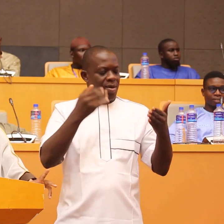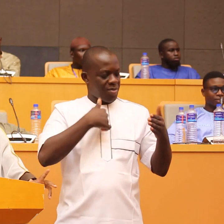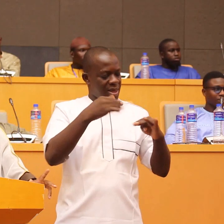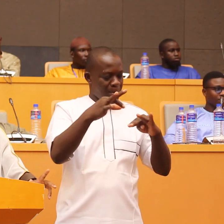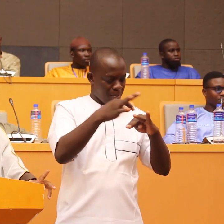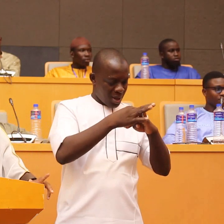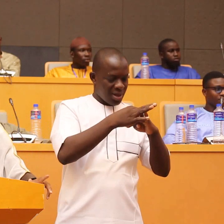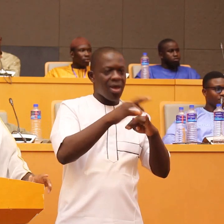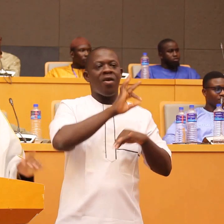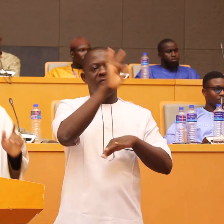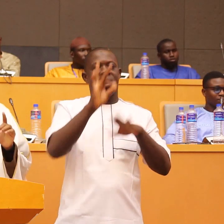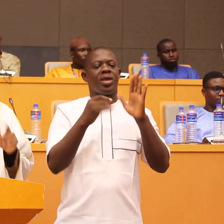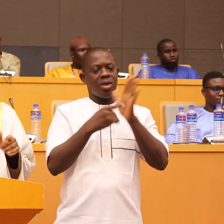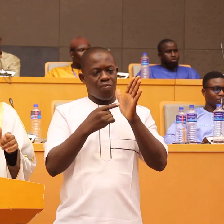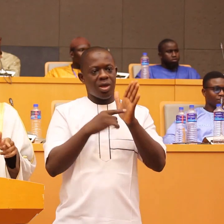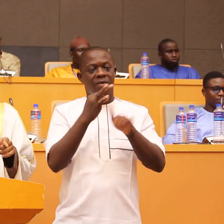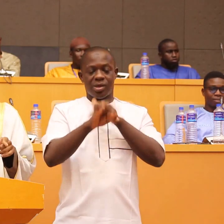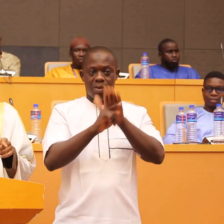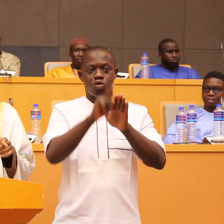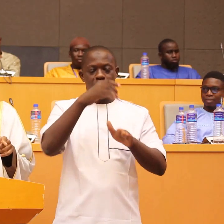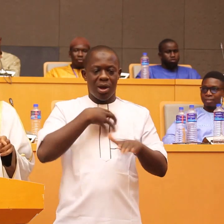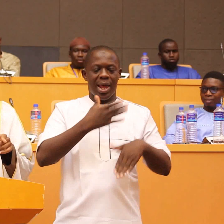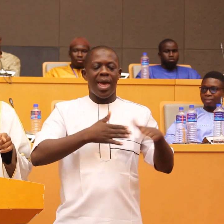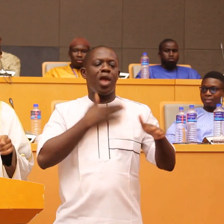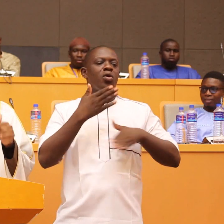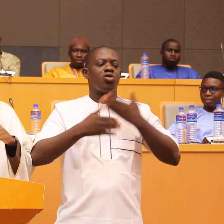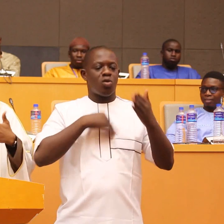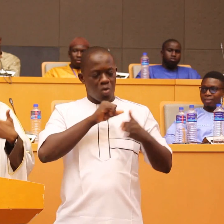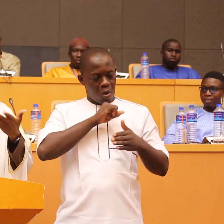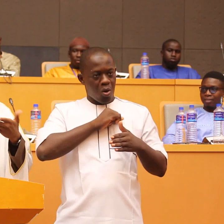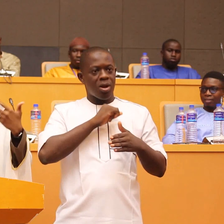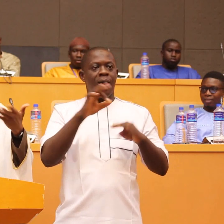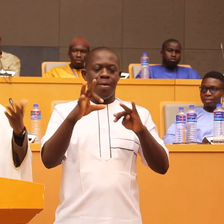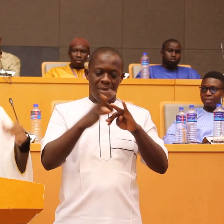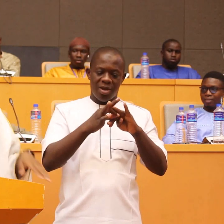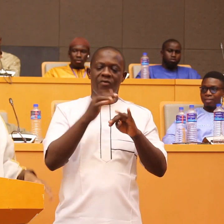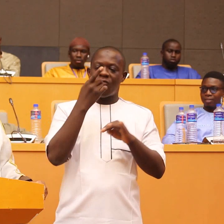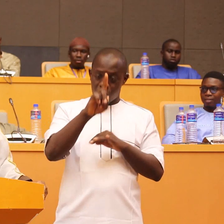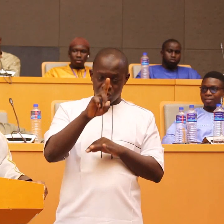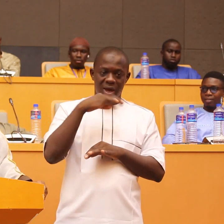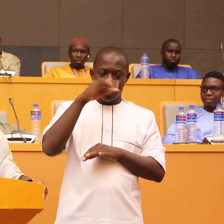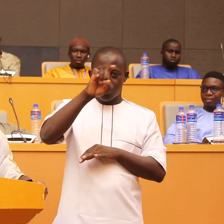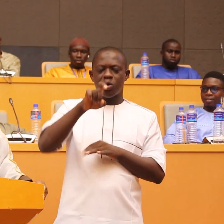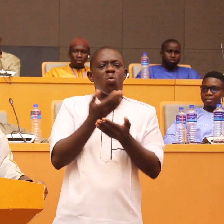important if you want to enjoy your marriage you first need to know why you are married